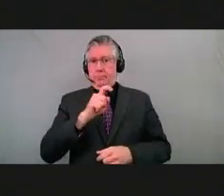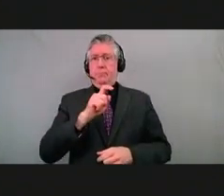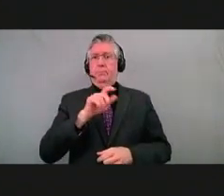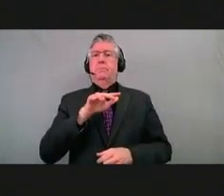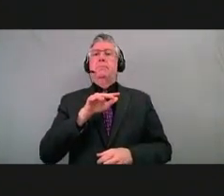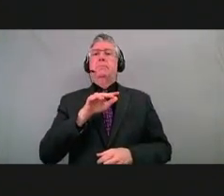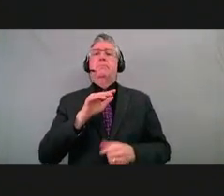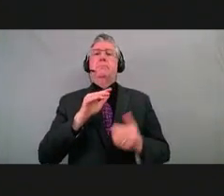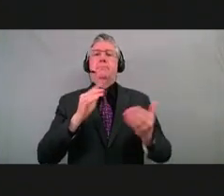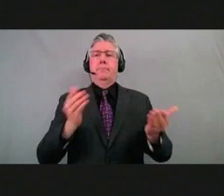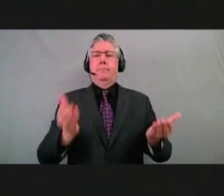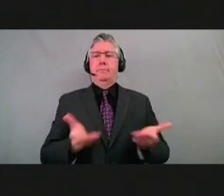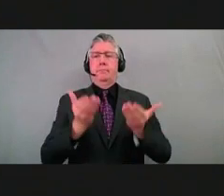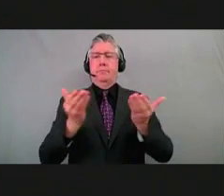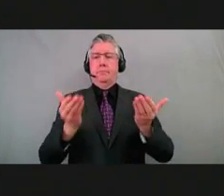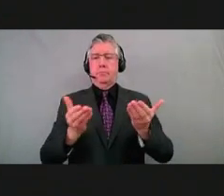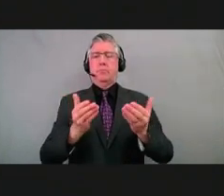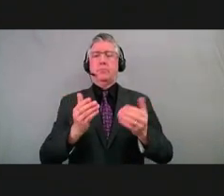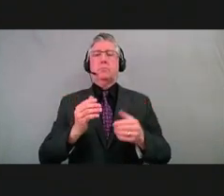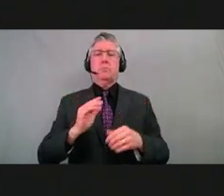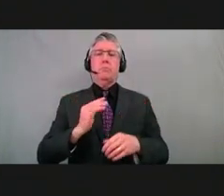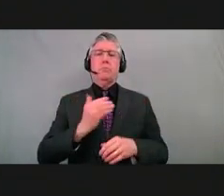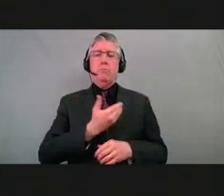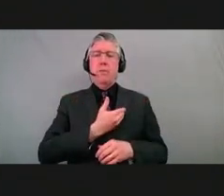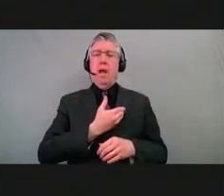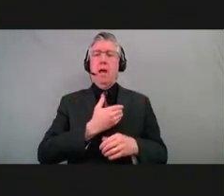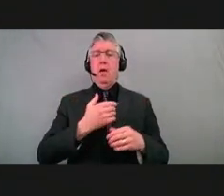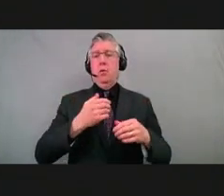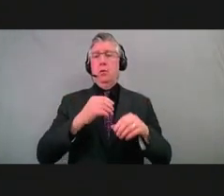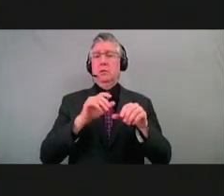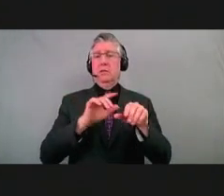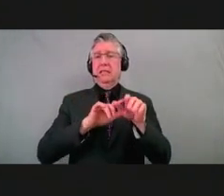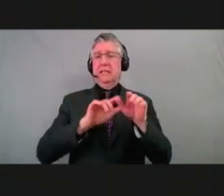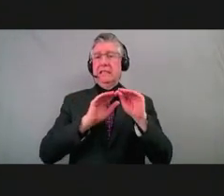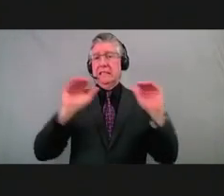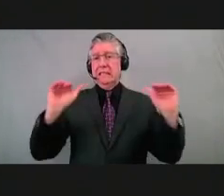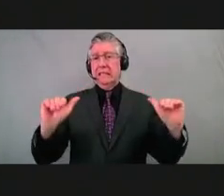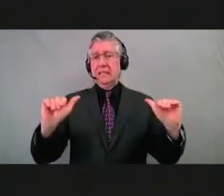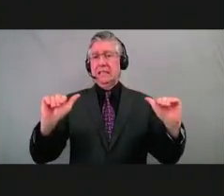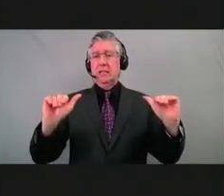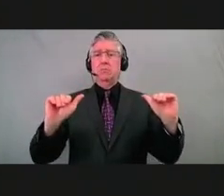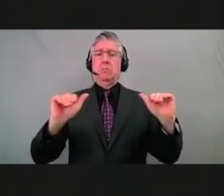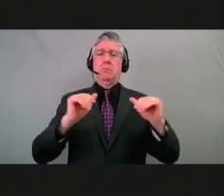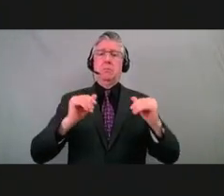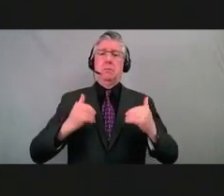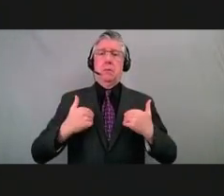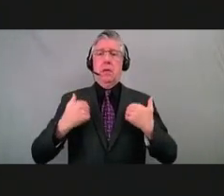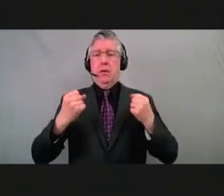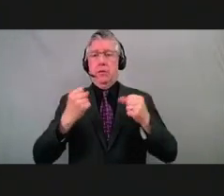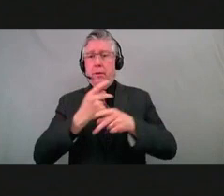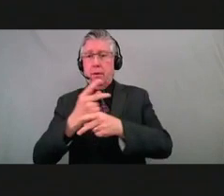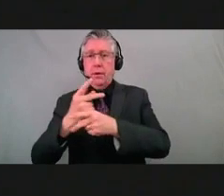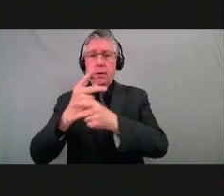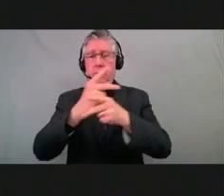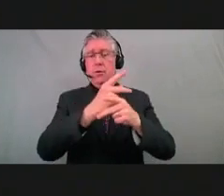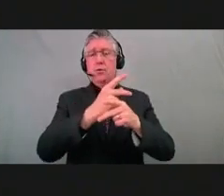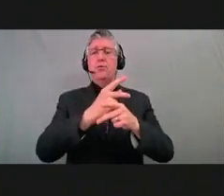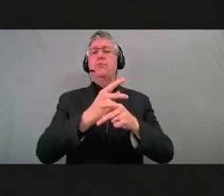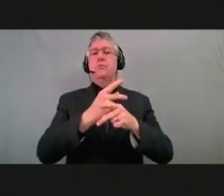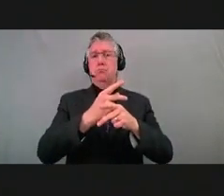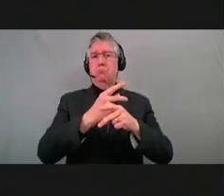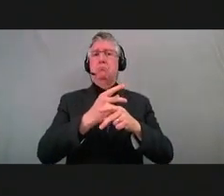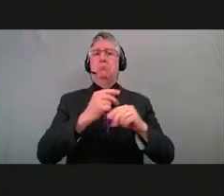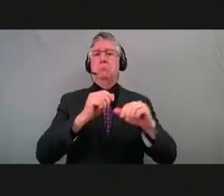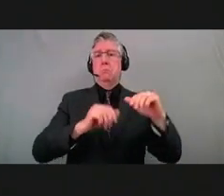in the capacity of our healthcare system, continuing to see increasing numbers of